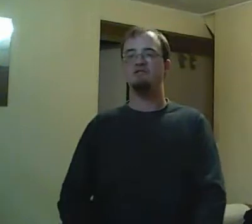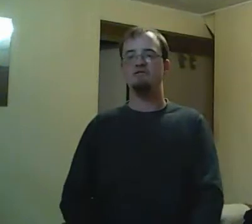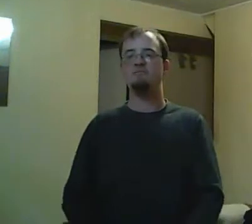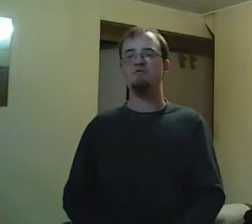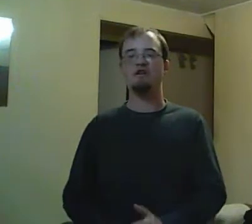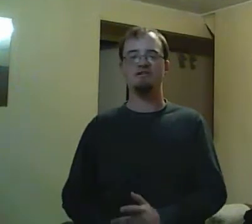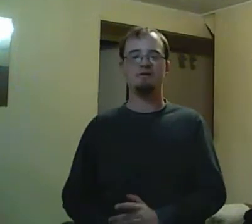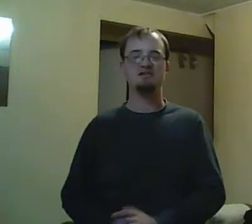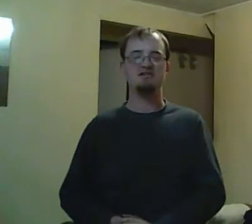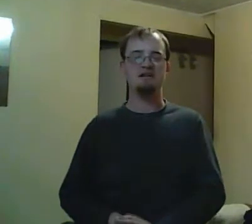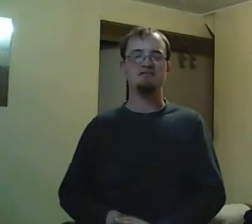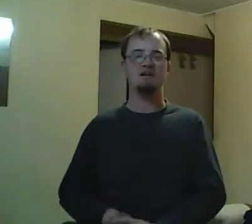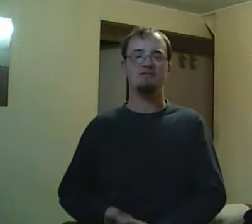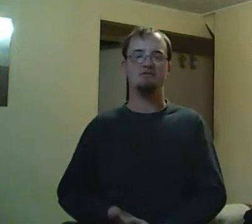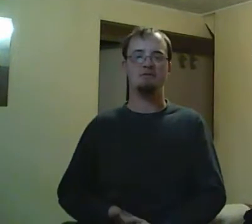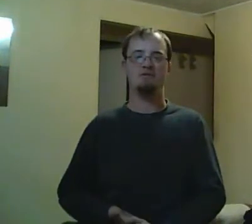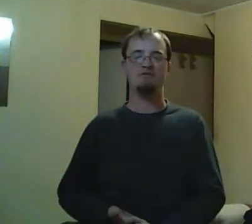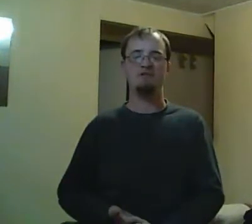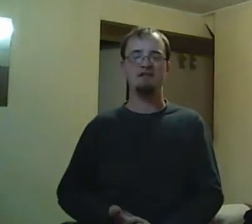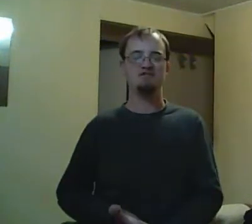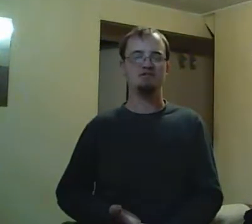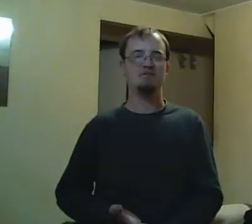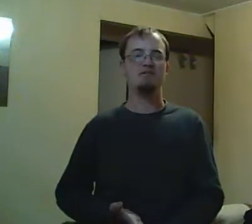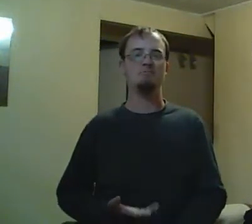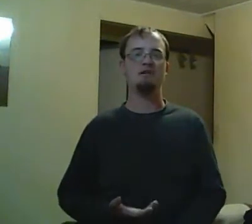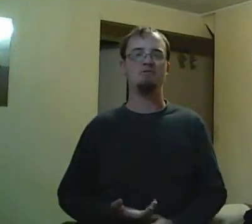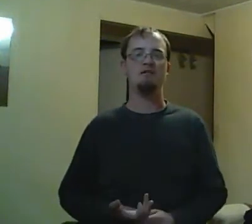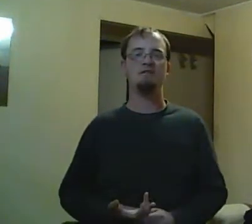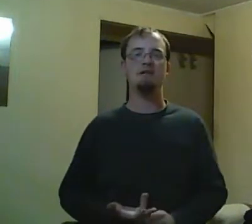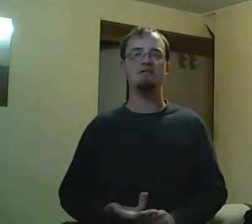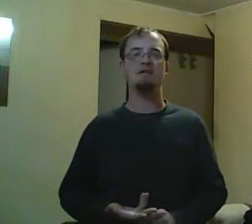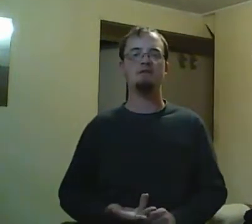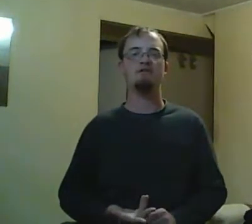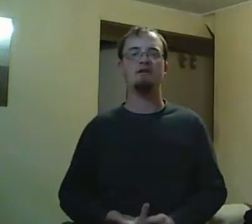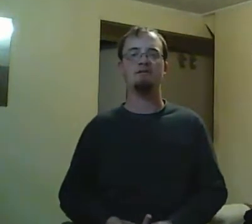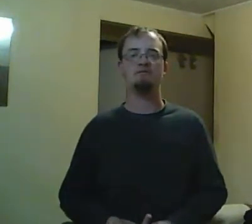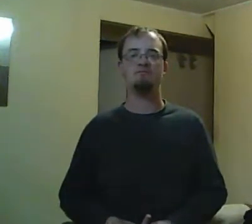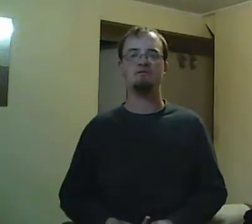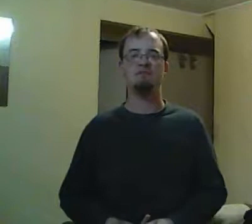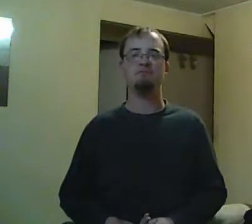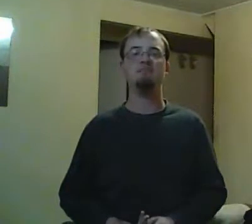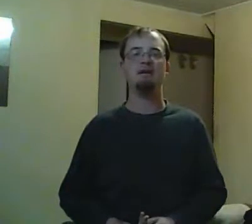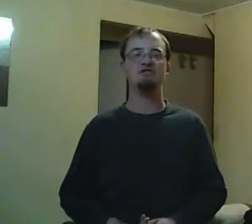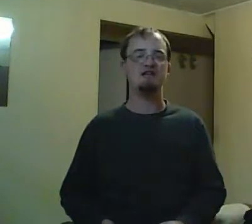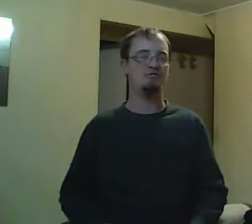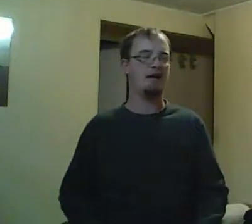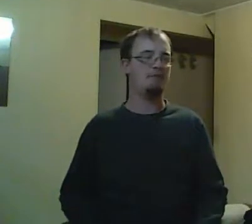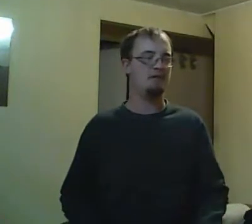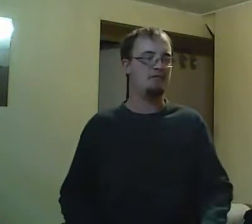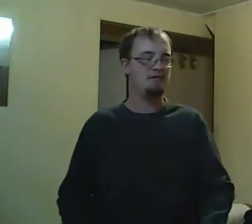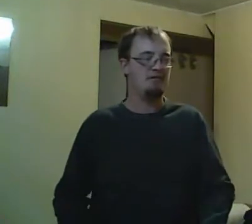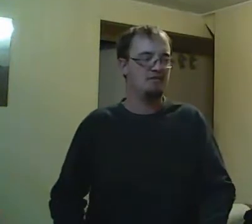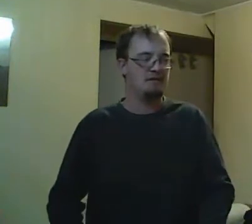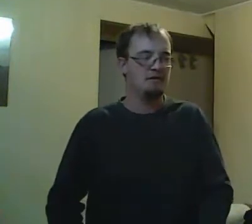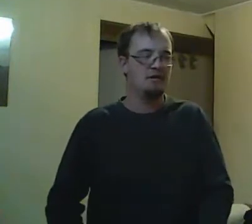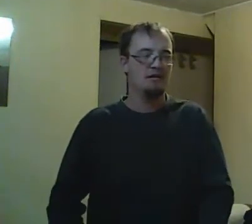tells them to stop abusing her son. So, basically, Rick's off the show and we're like, will Rick ever come back?